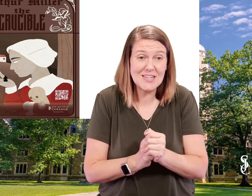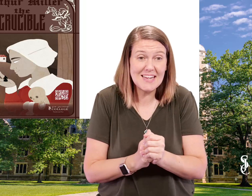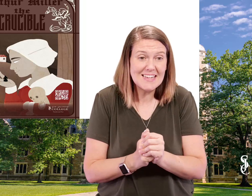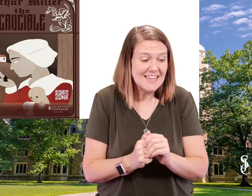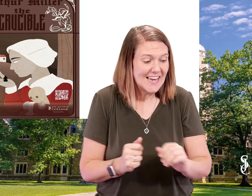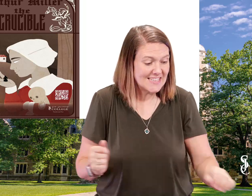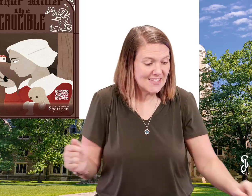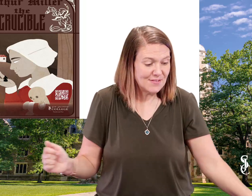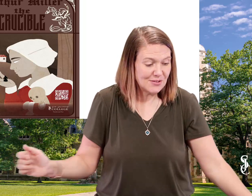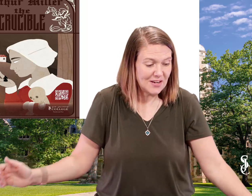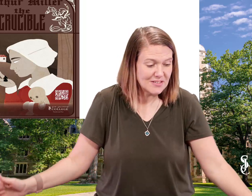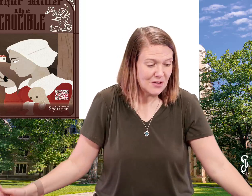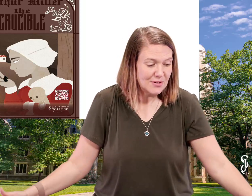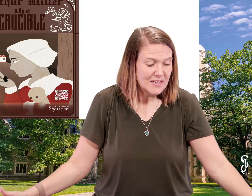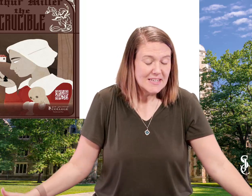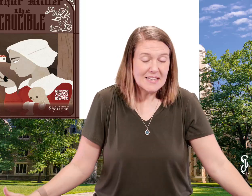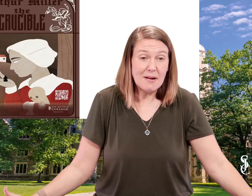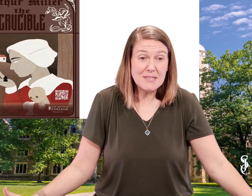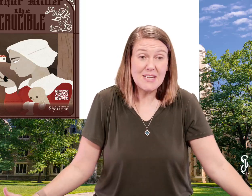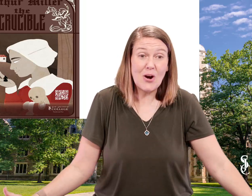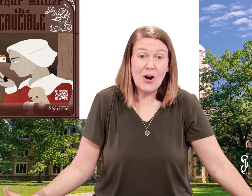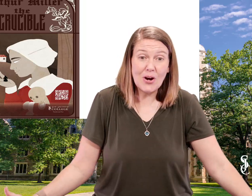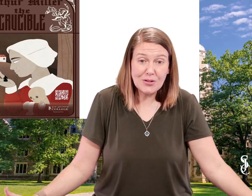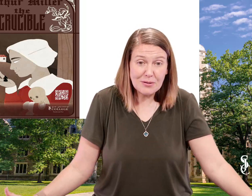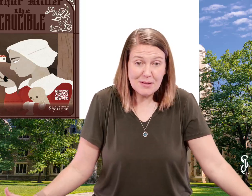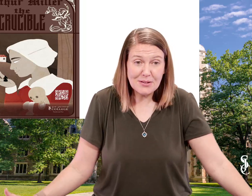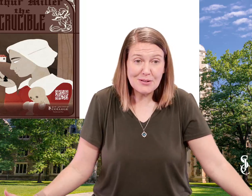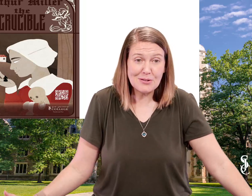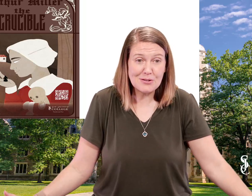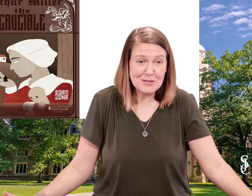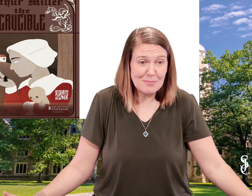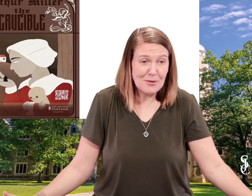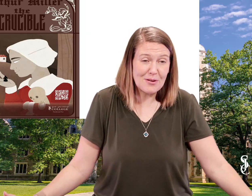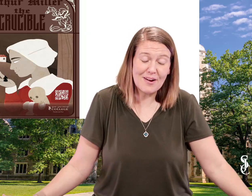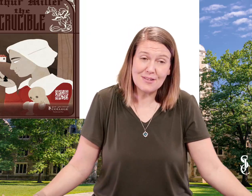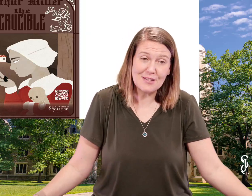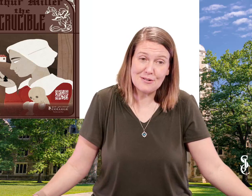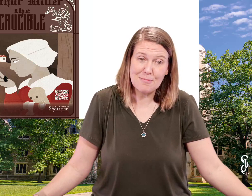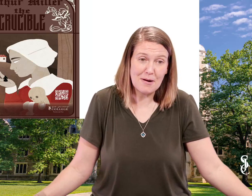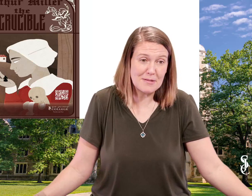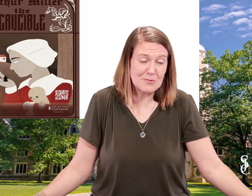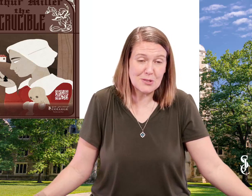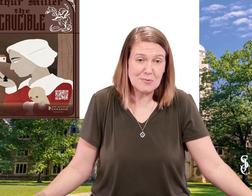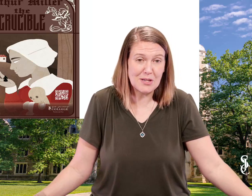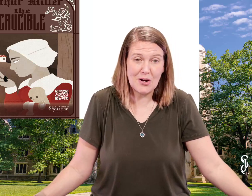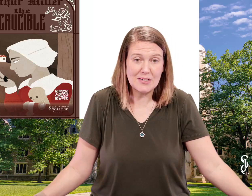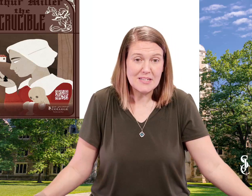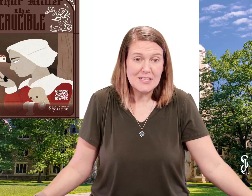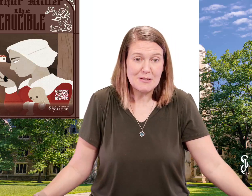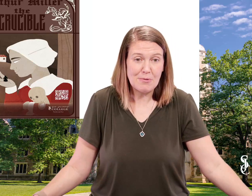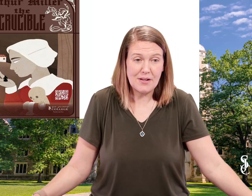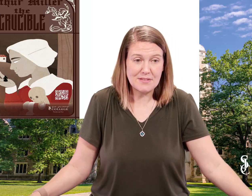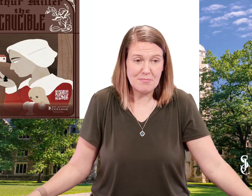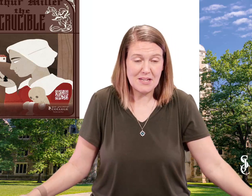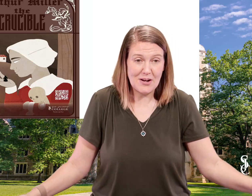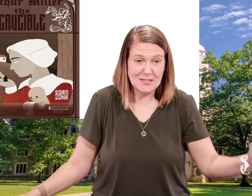at 7 o'clock. So come see Arthur Miller, The Crucible. Our theater department's worked really hard to pull off something awesome.